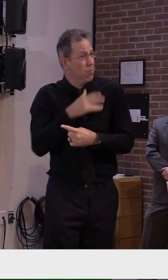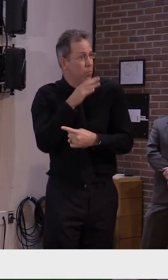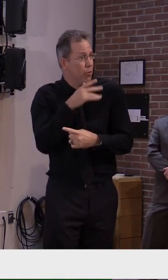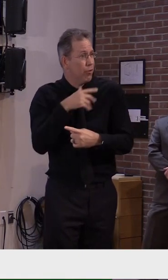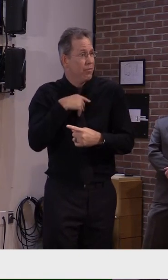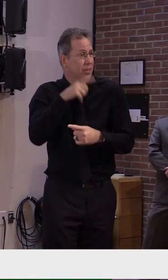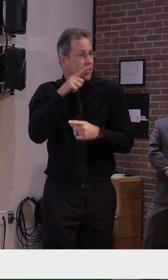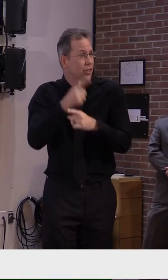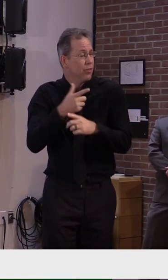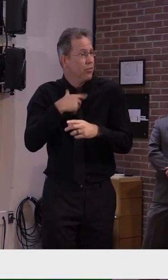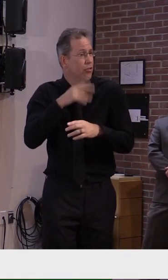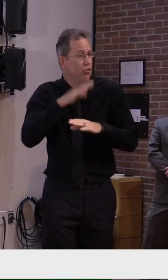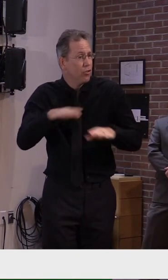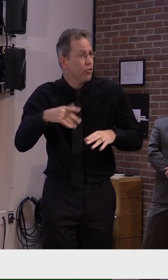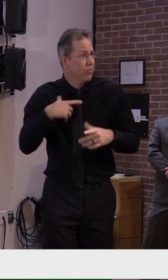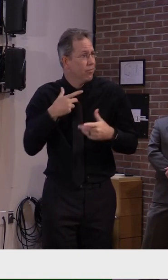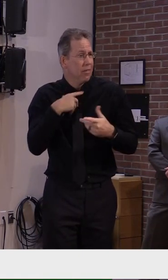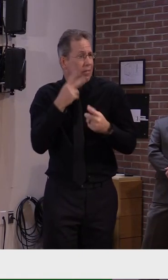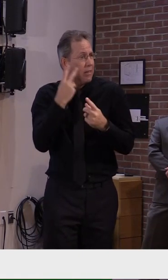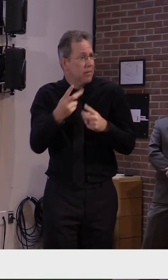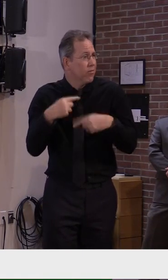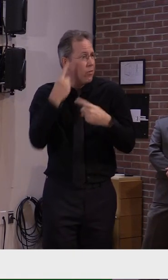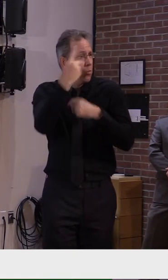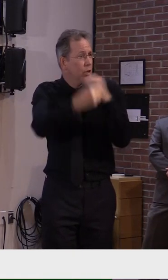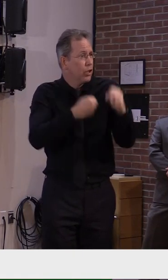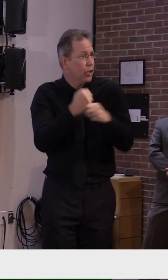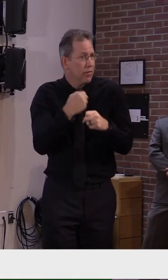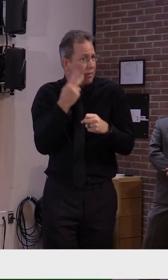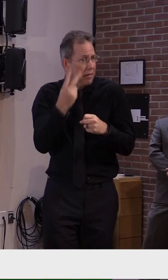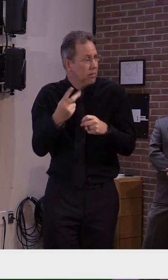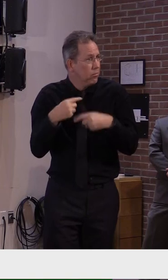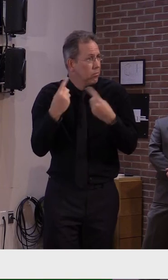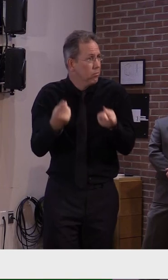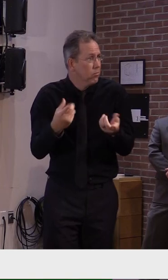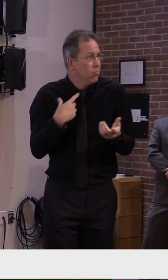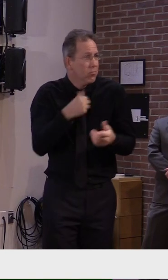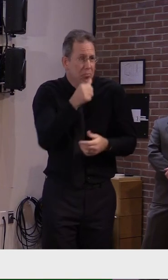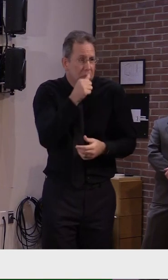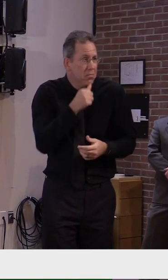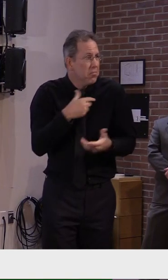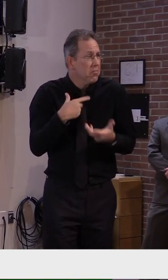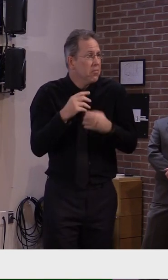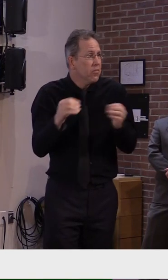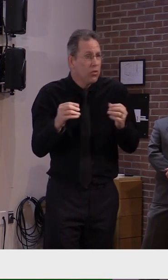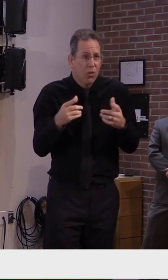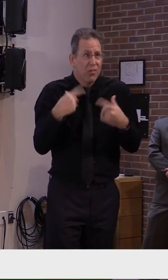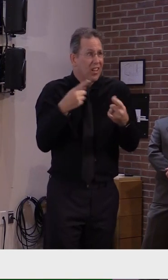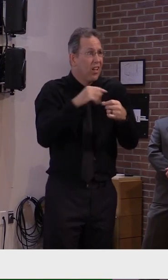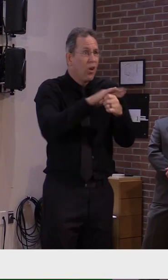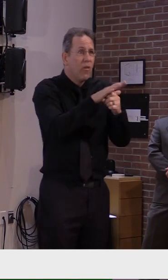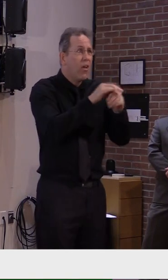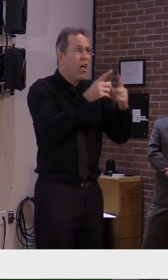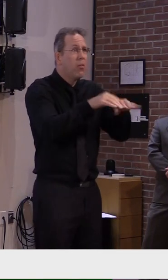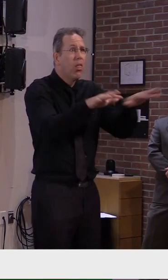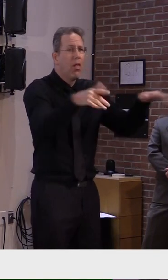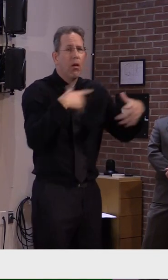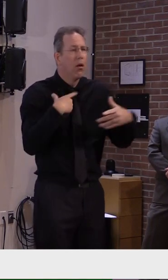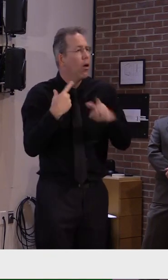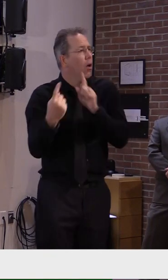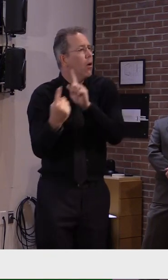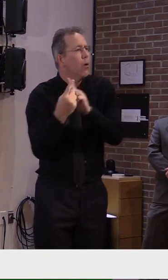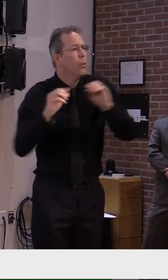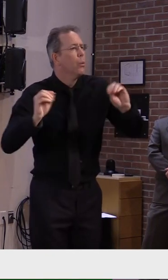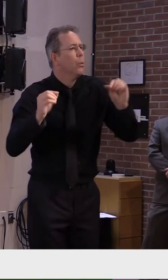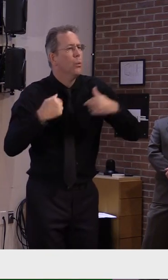But right now, we're in the middle of a pandemic. And we're seeing record growth. And this